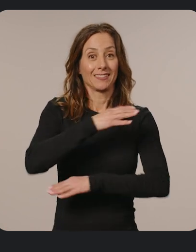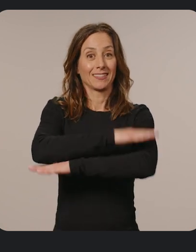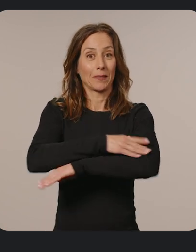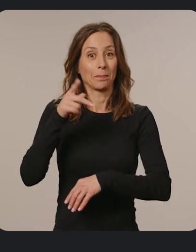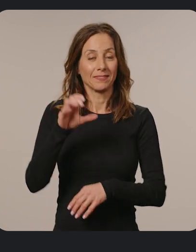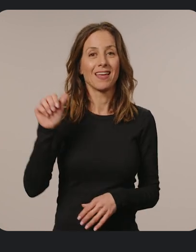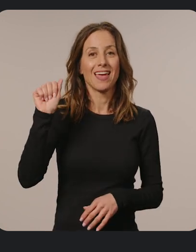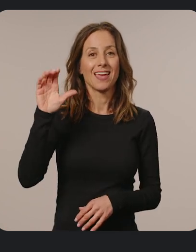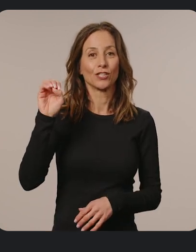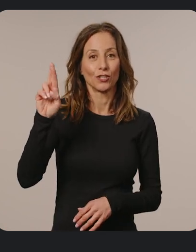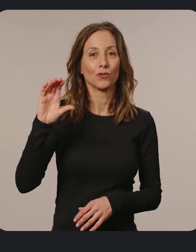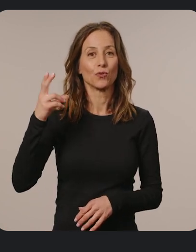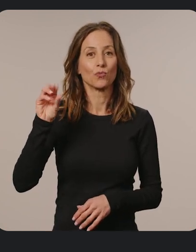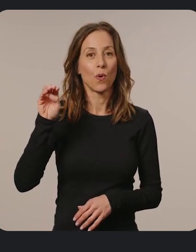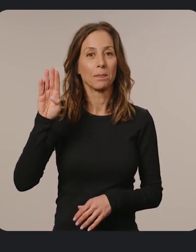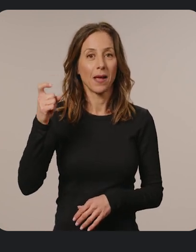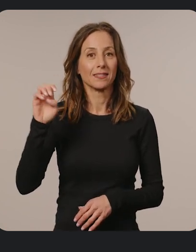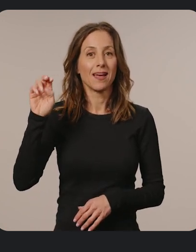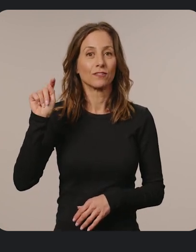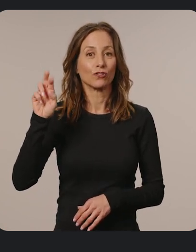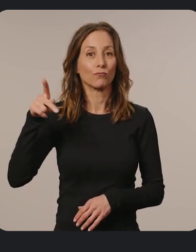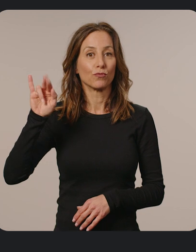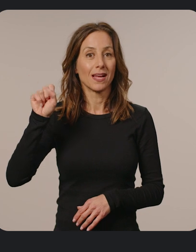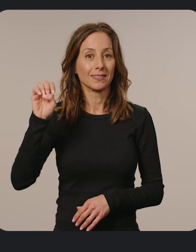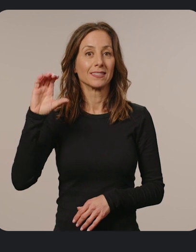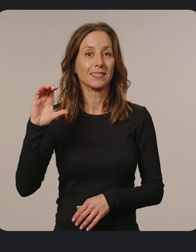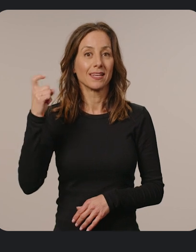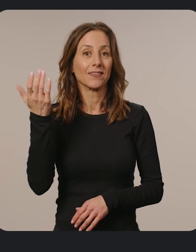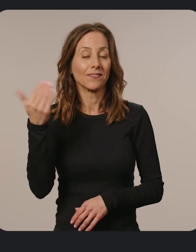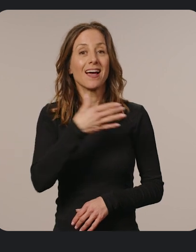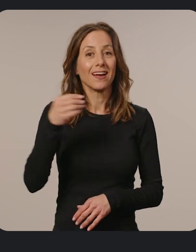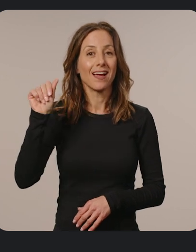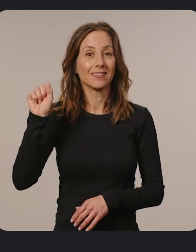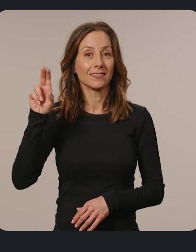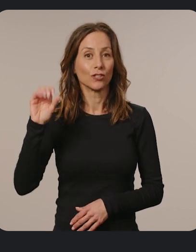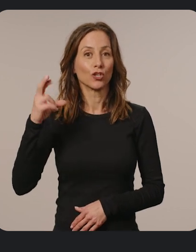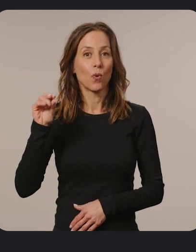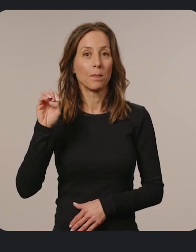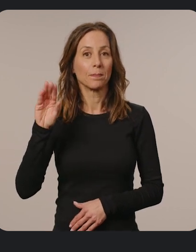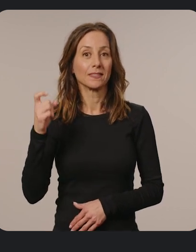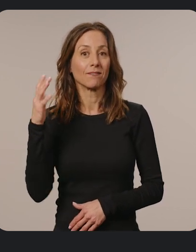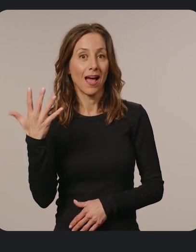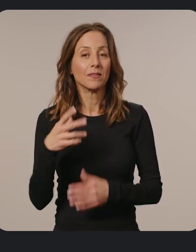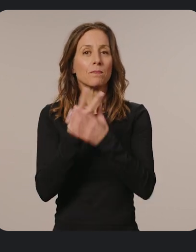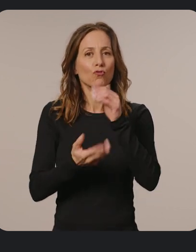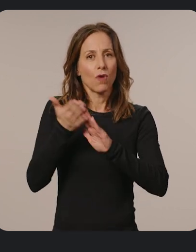are the Acer Chromebox Enterprise CX15 and Asus Chromebox 5, both